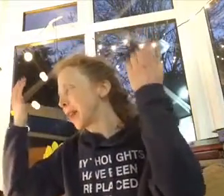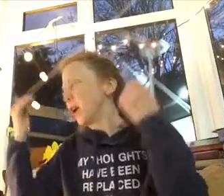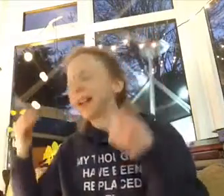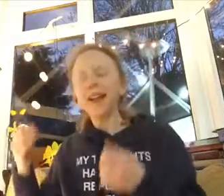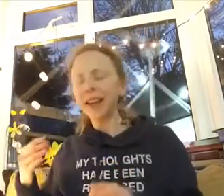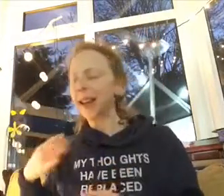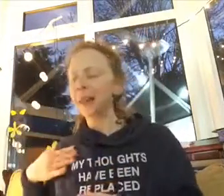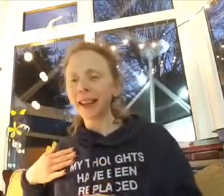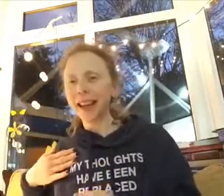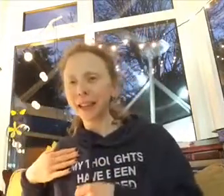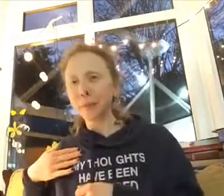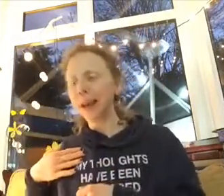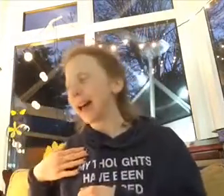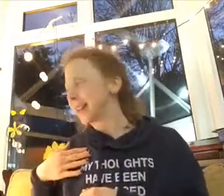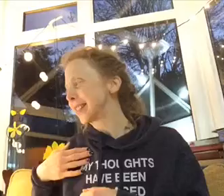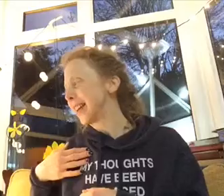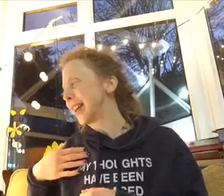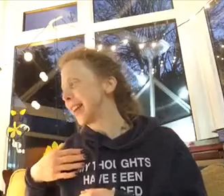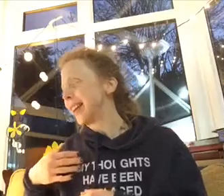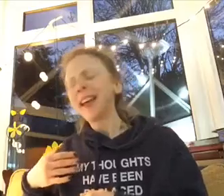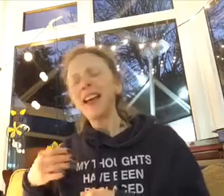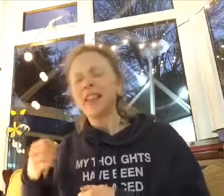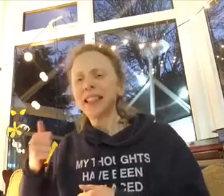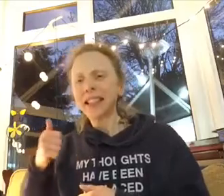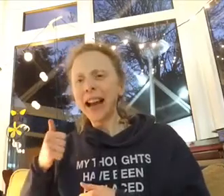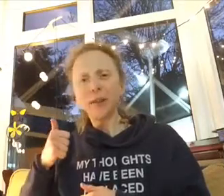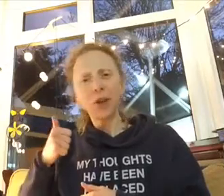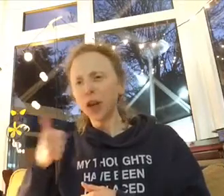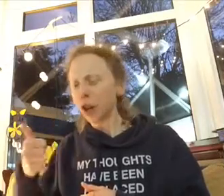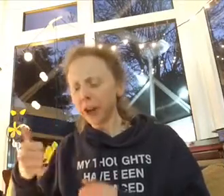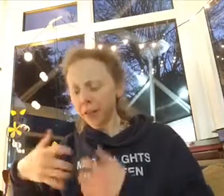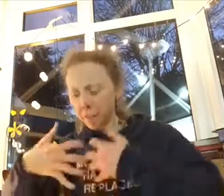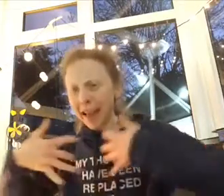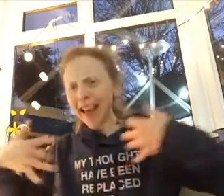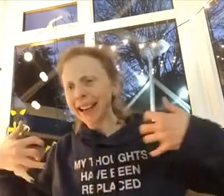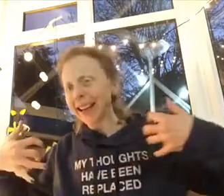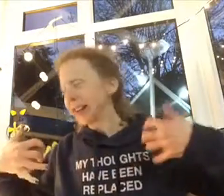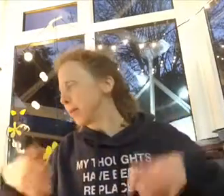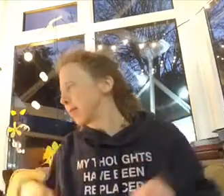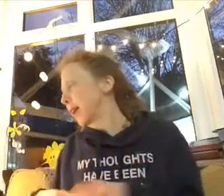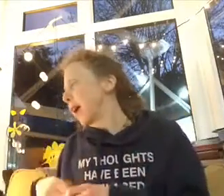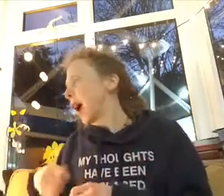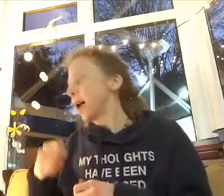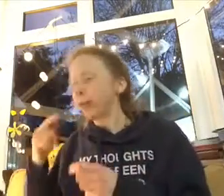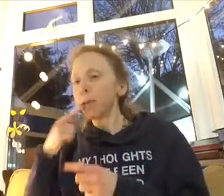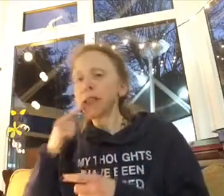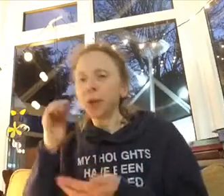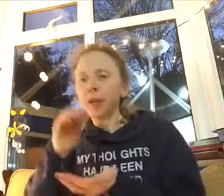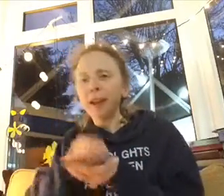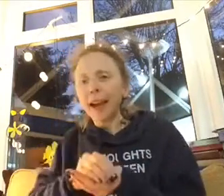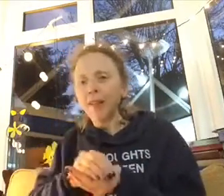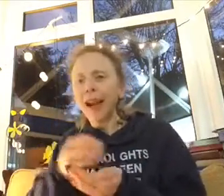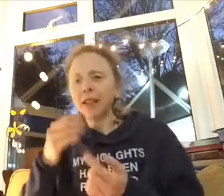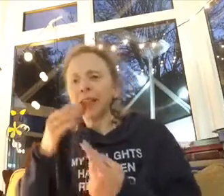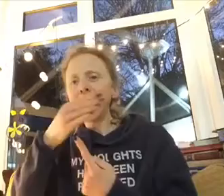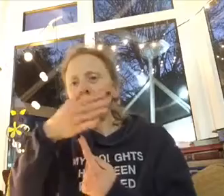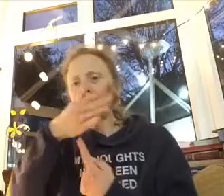loving in the kingdom aplenty that stands for the good of the many I promise you the flag of Arendelle will